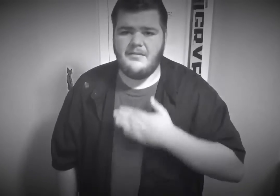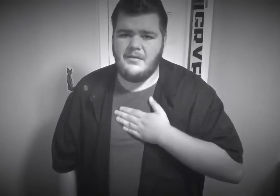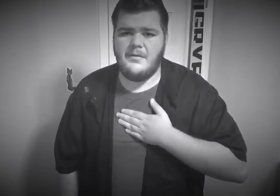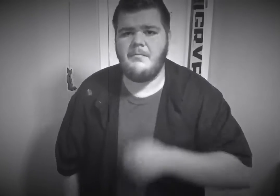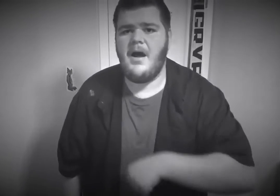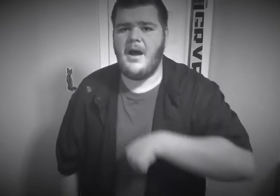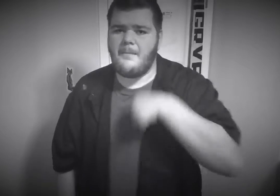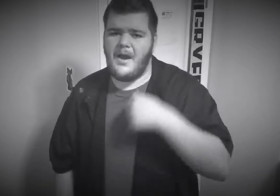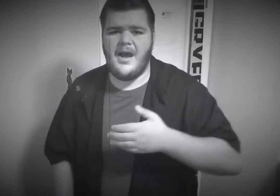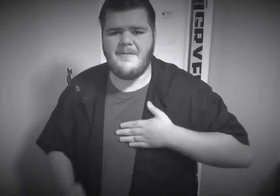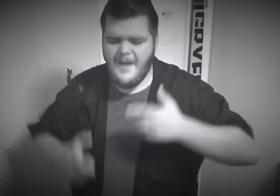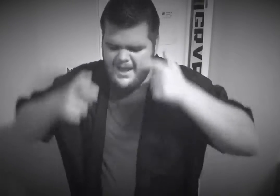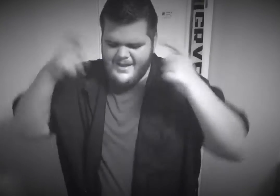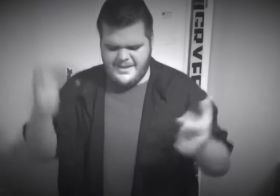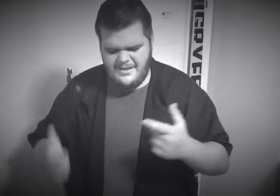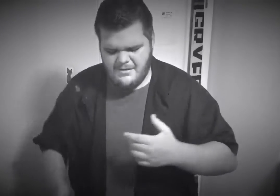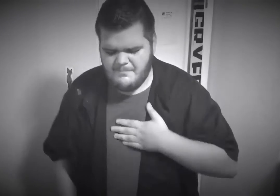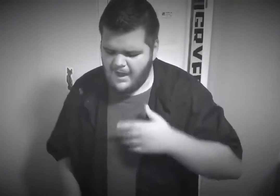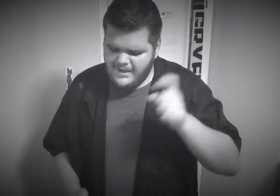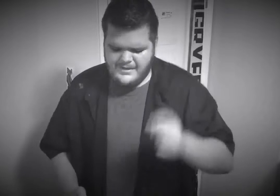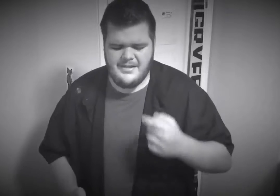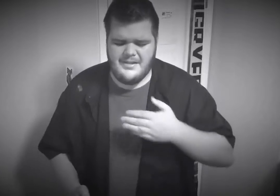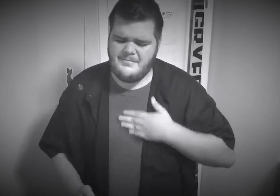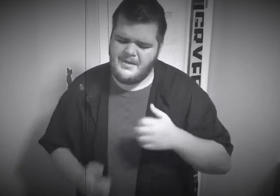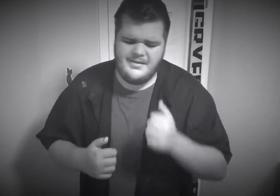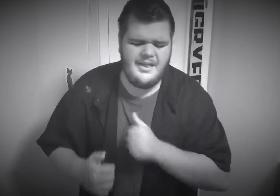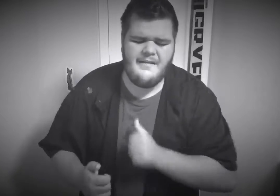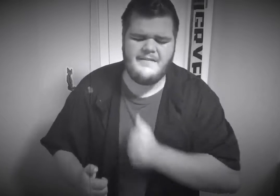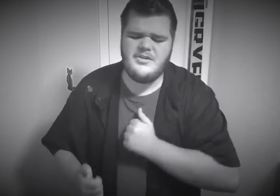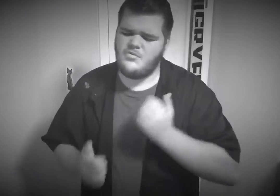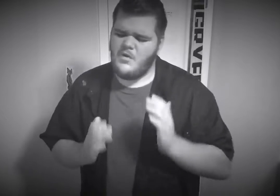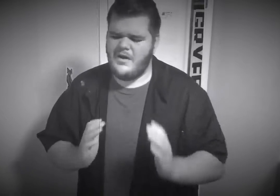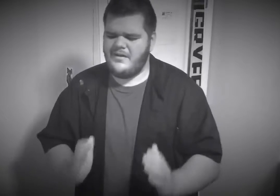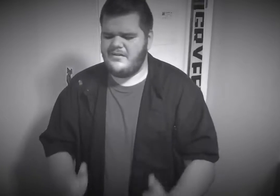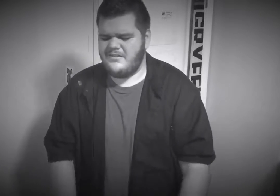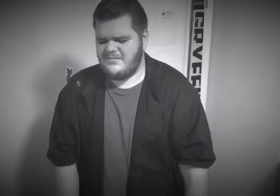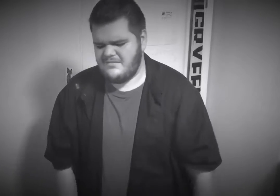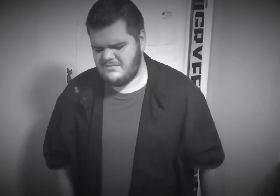My pride, my ego, my needs and my selfish ways